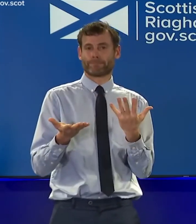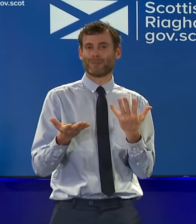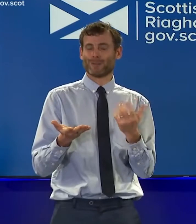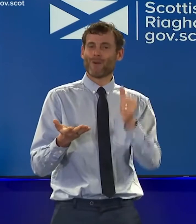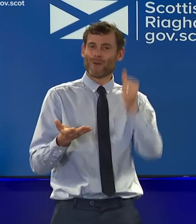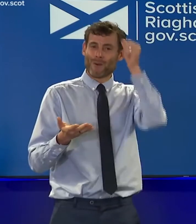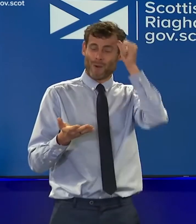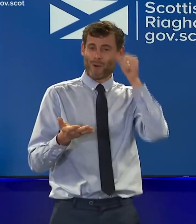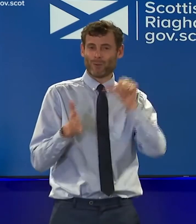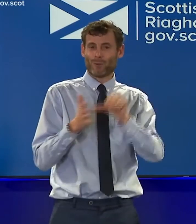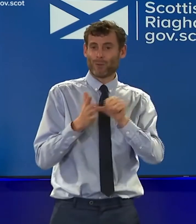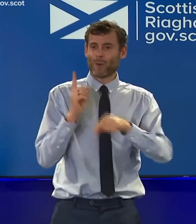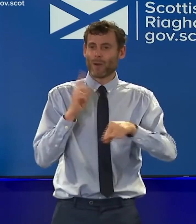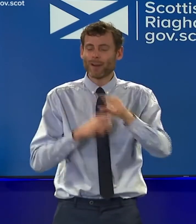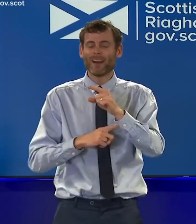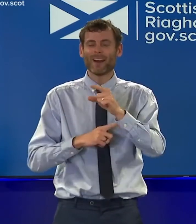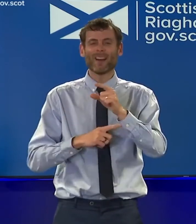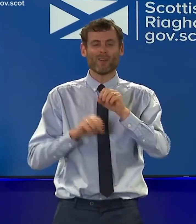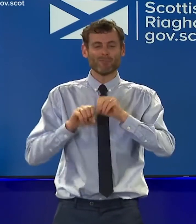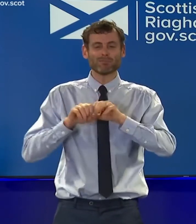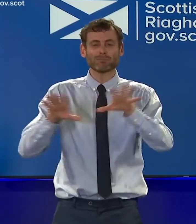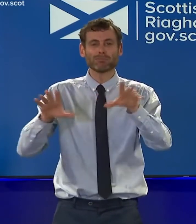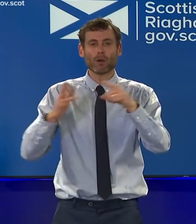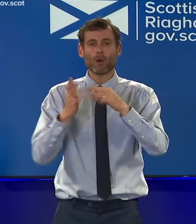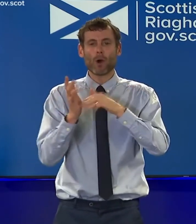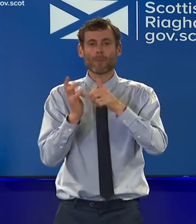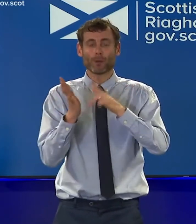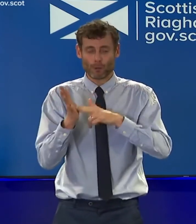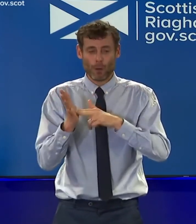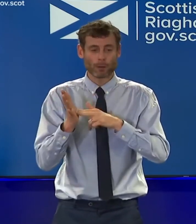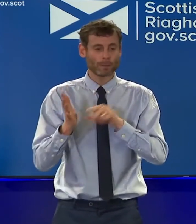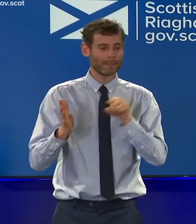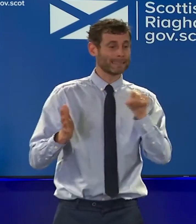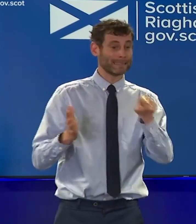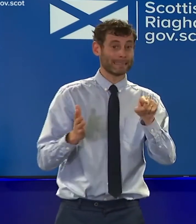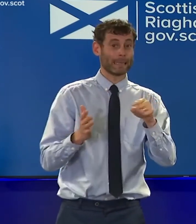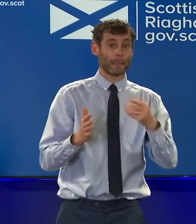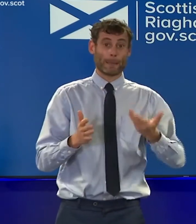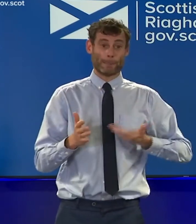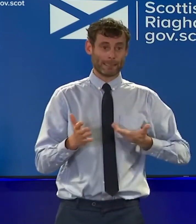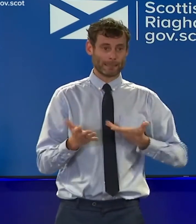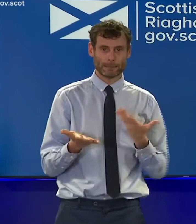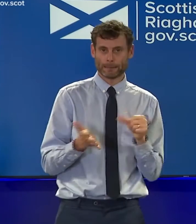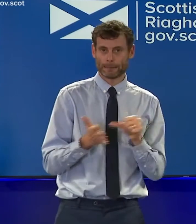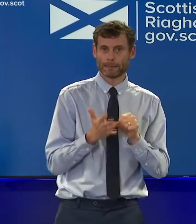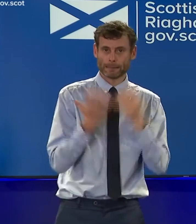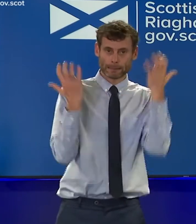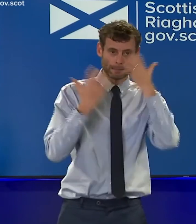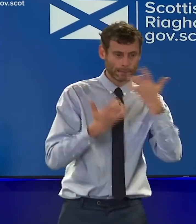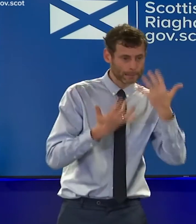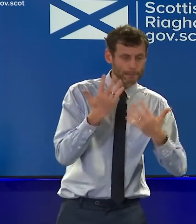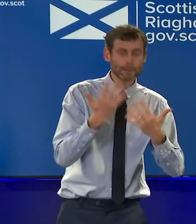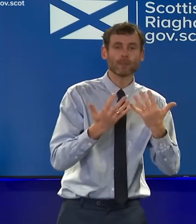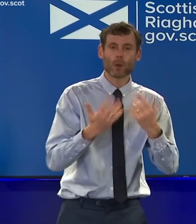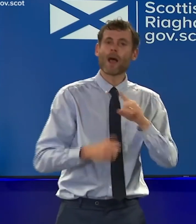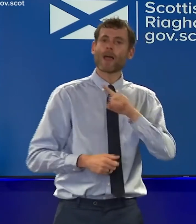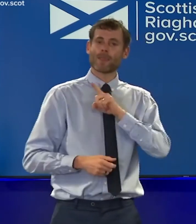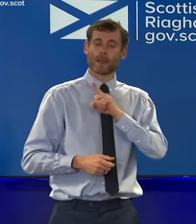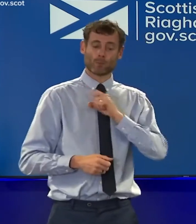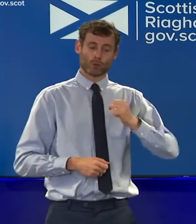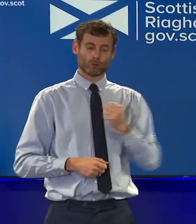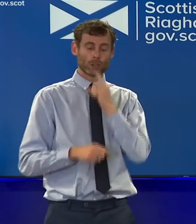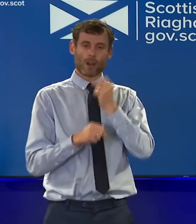but it has really hit these sectors very hard all over again. That's why we in the Scottish Government have found £100 million